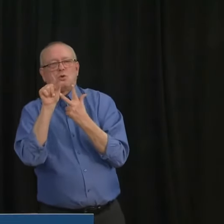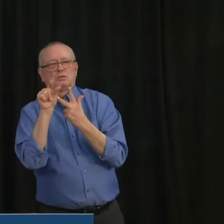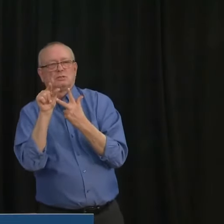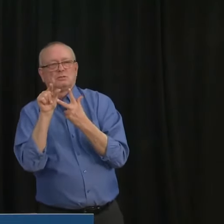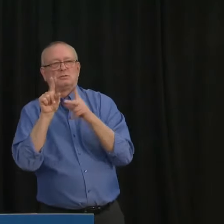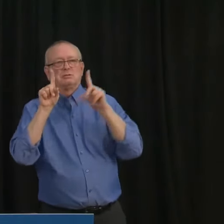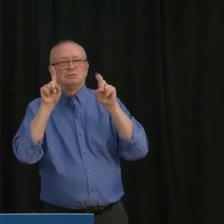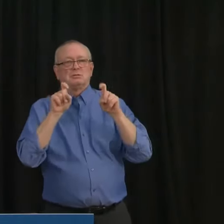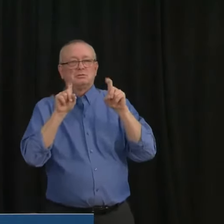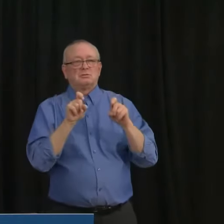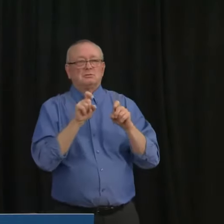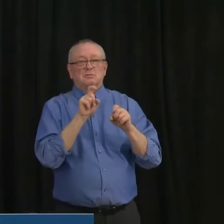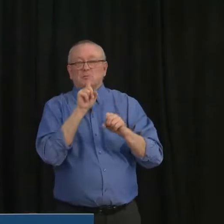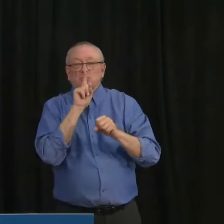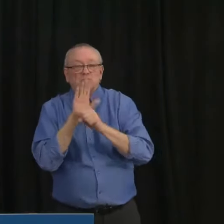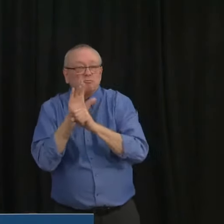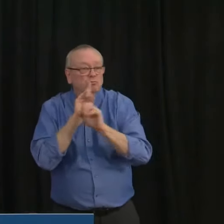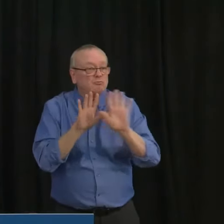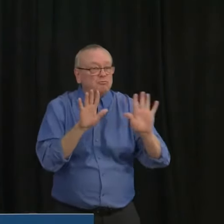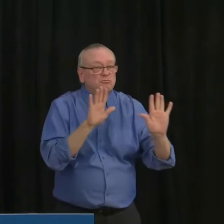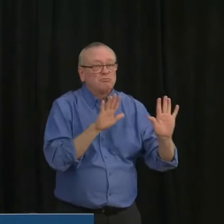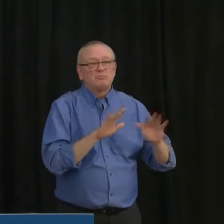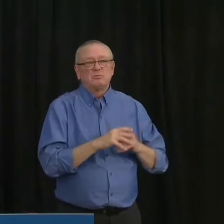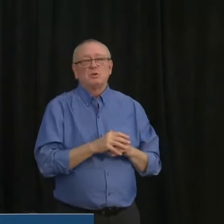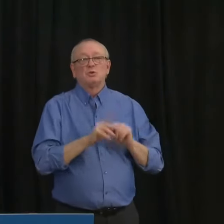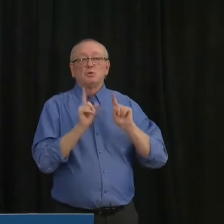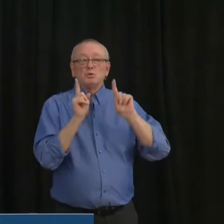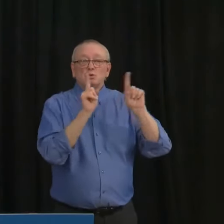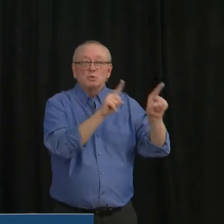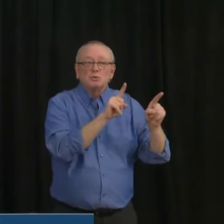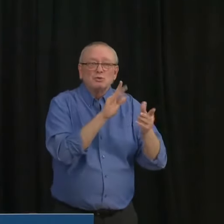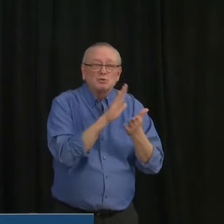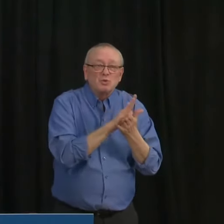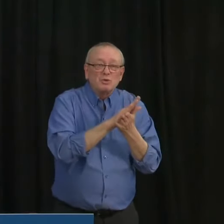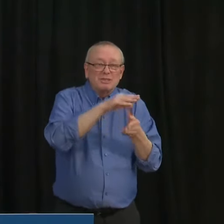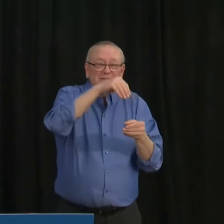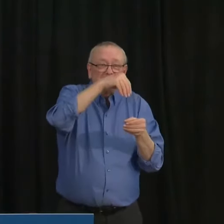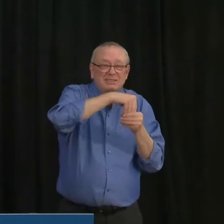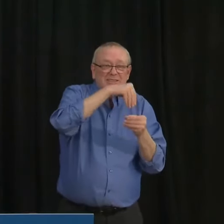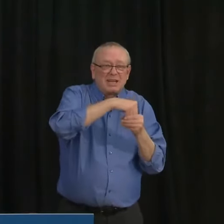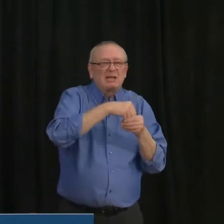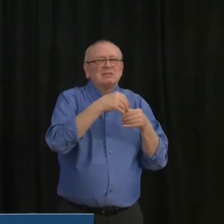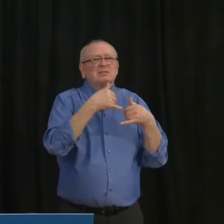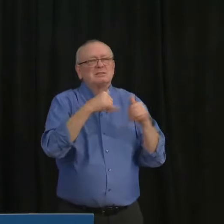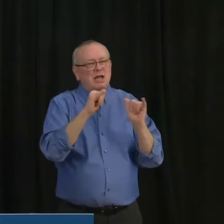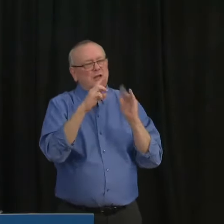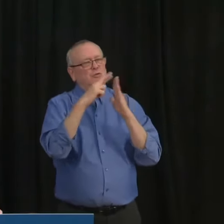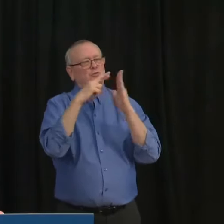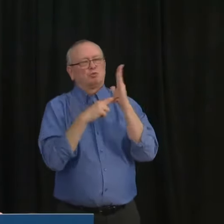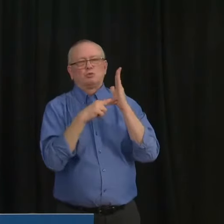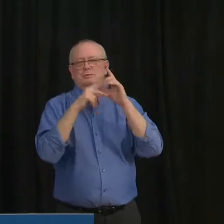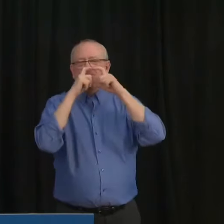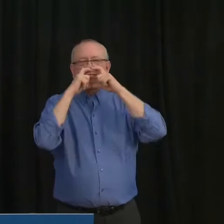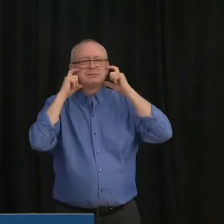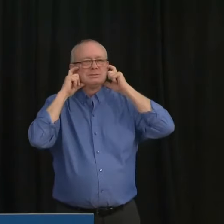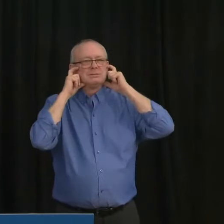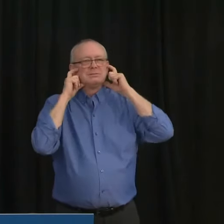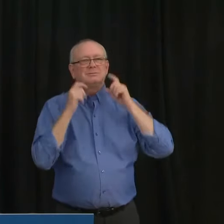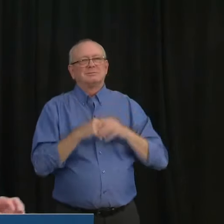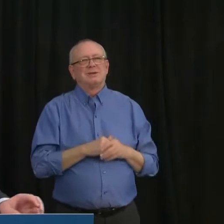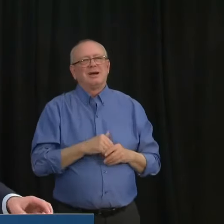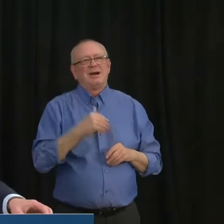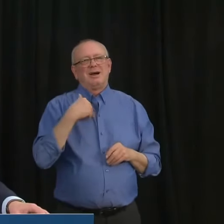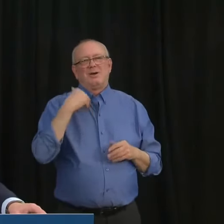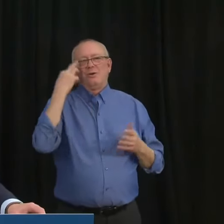confirm there are no changes to mask requirements for students in school. I know that this is a lot of information and